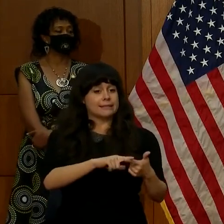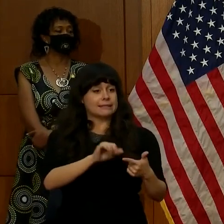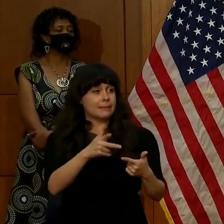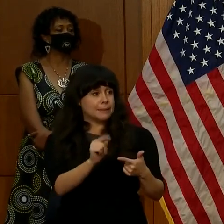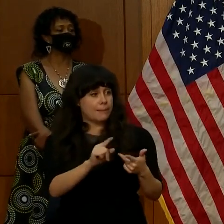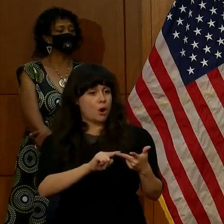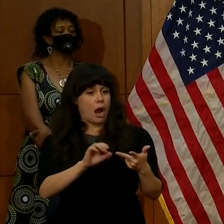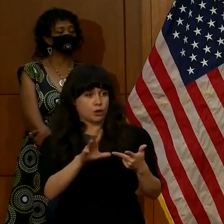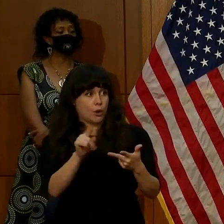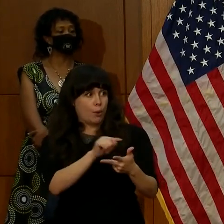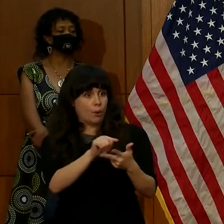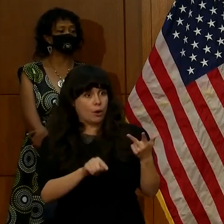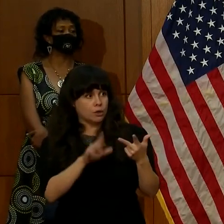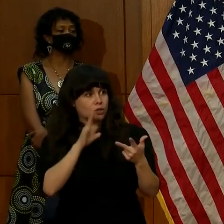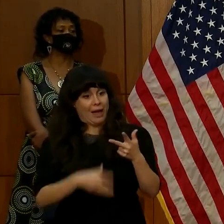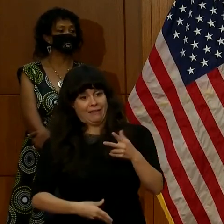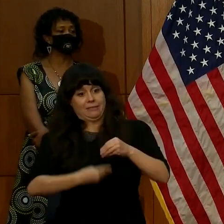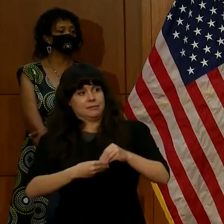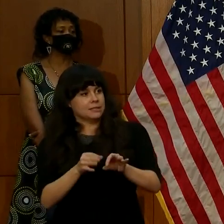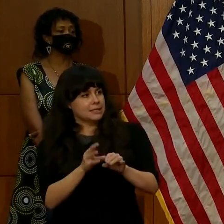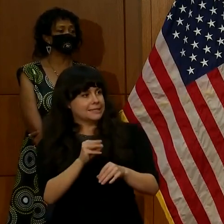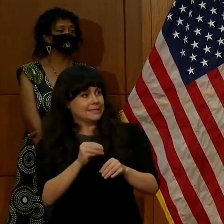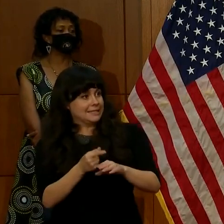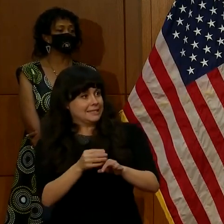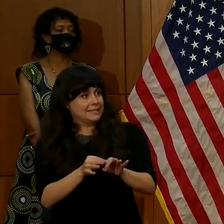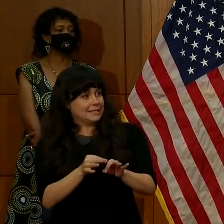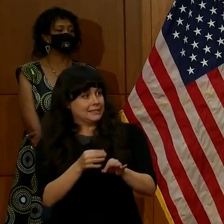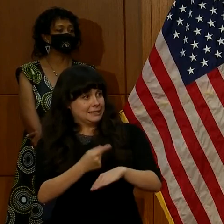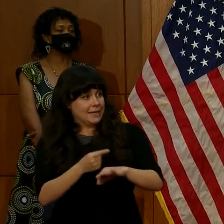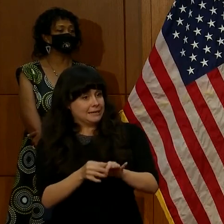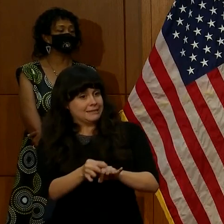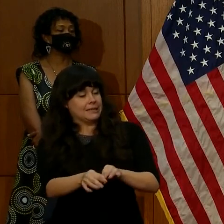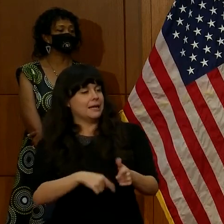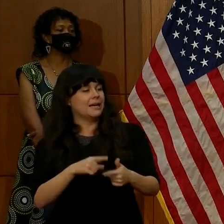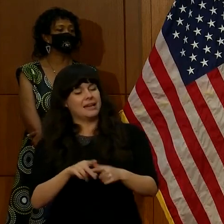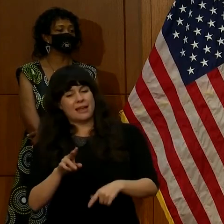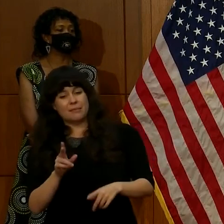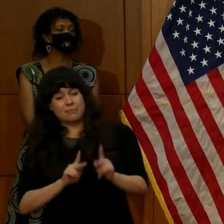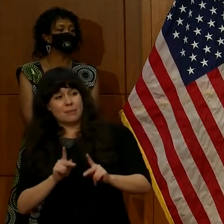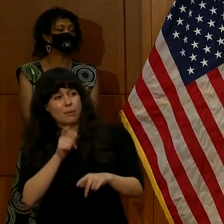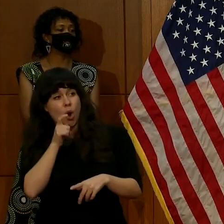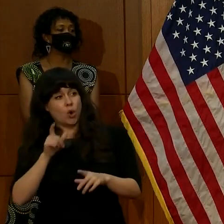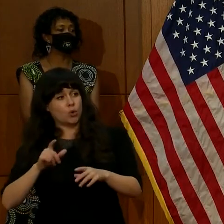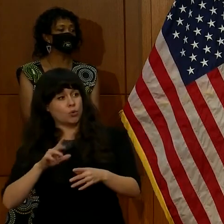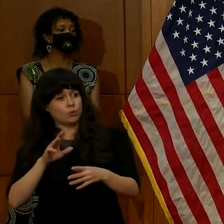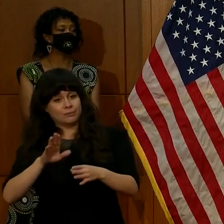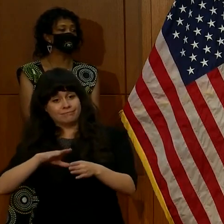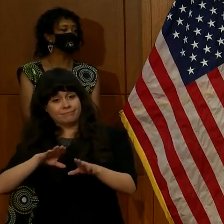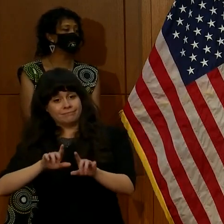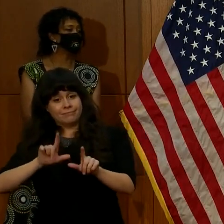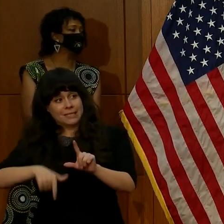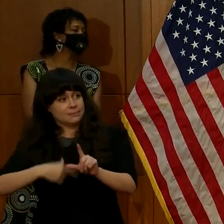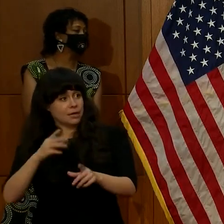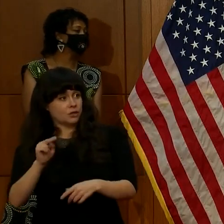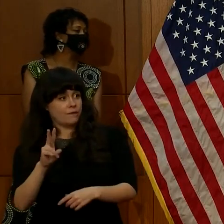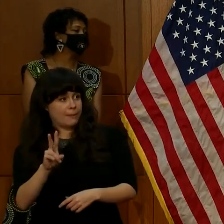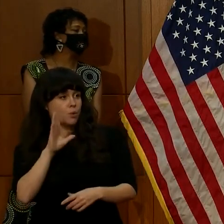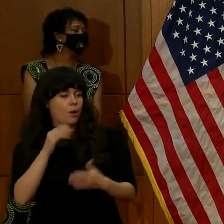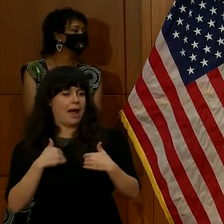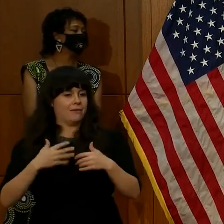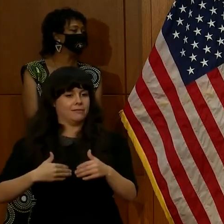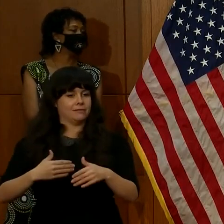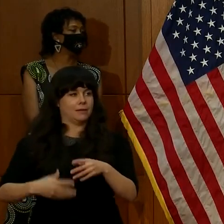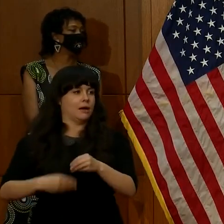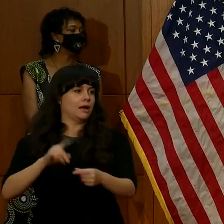They'll get an additional 60 days, and the November folks will have until the end of November. So if your license expires during those three